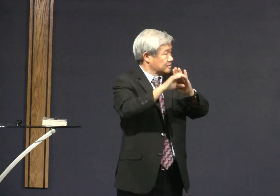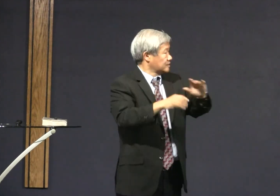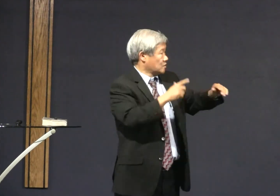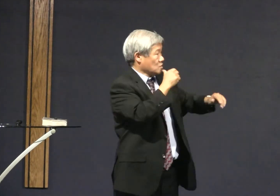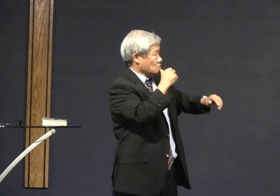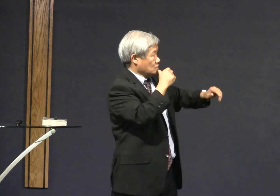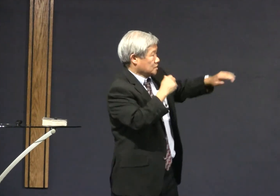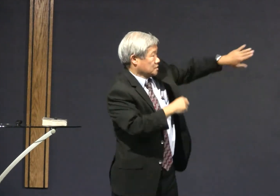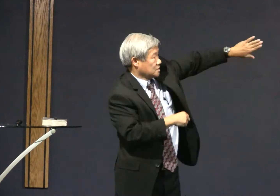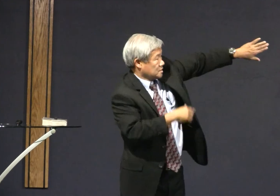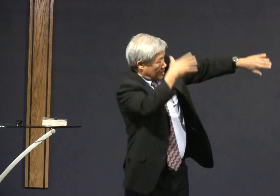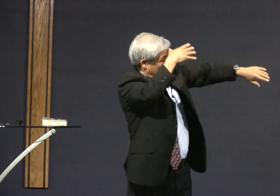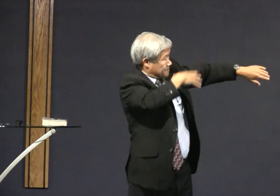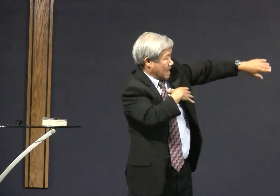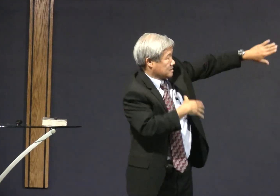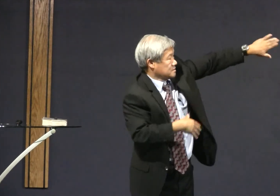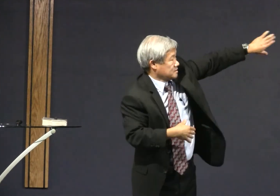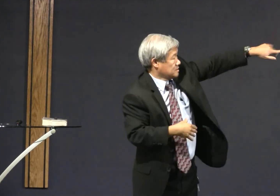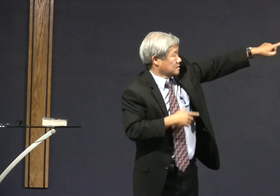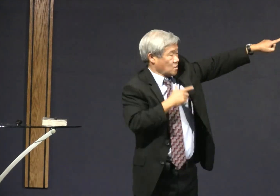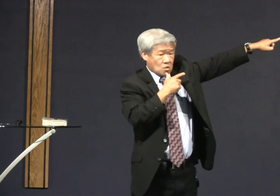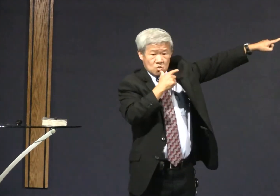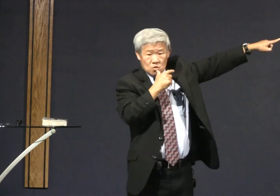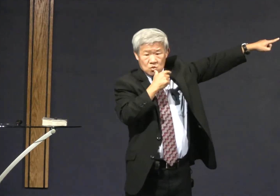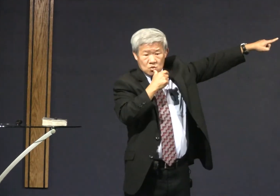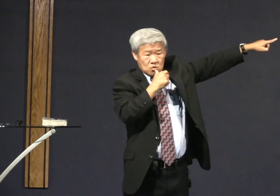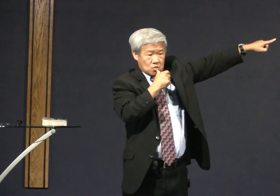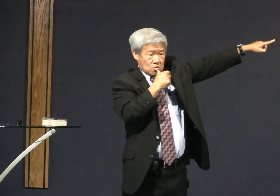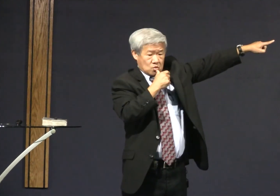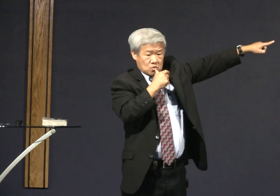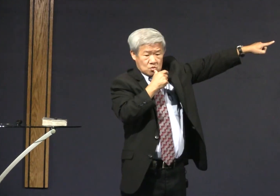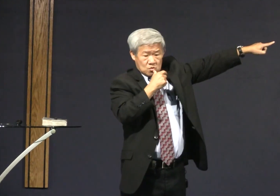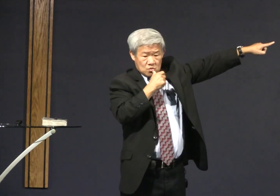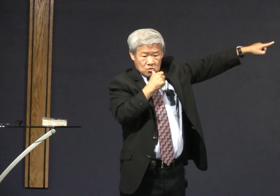now look at the picture here who is this here